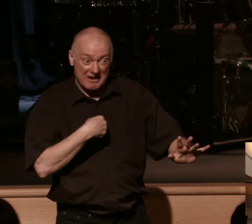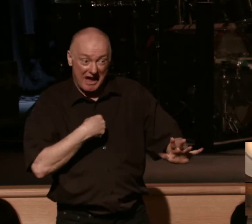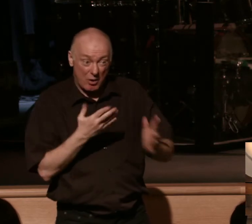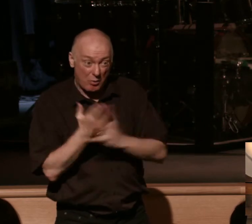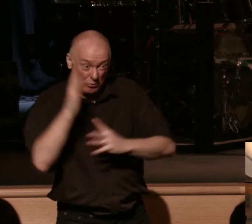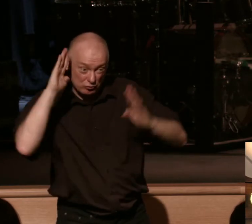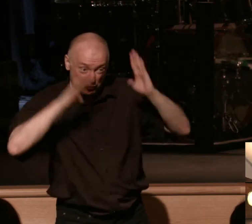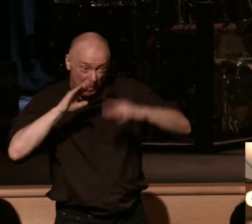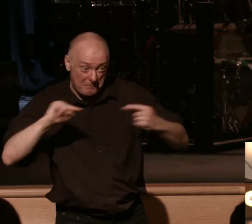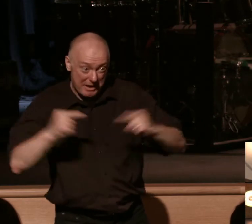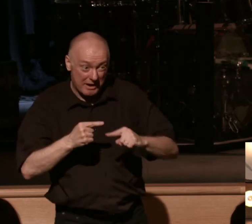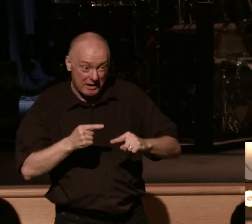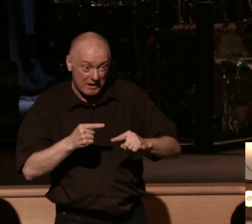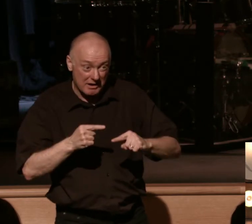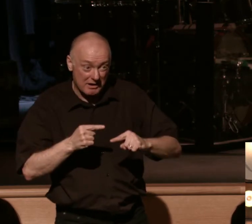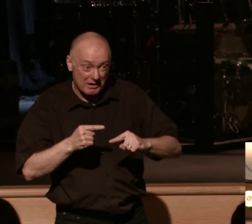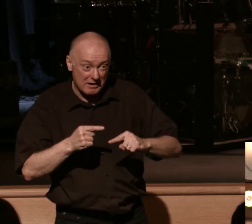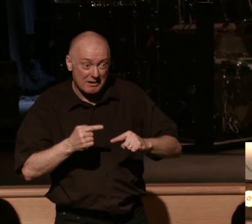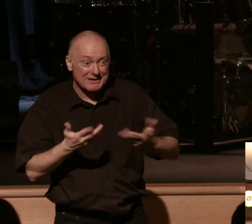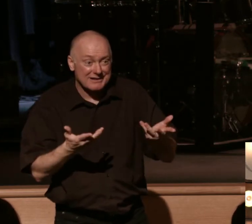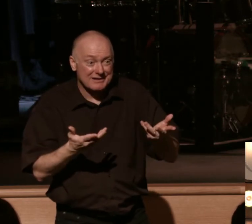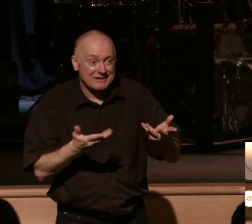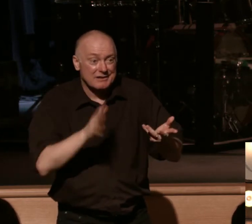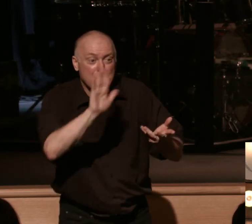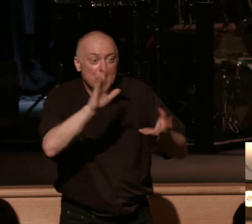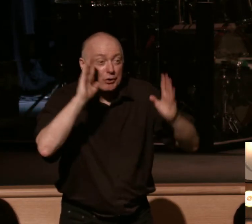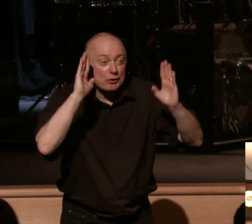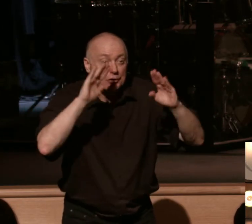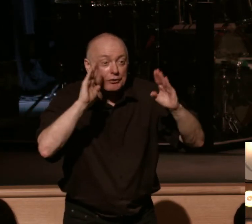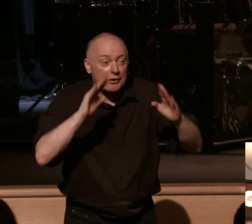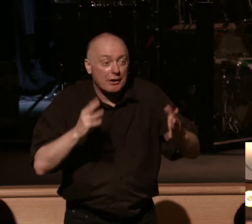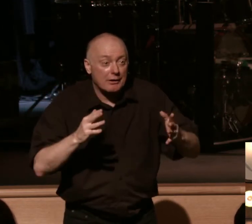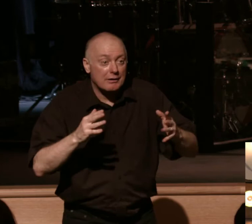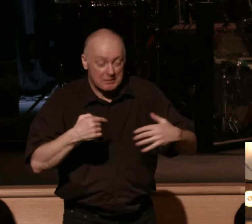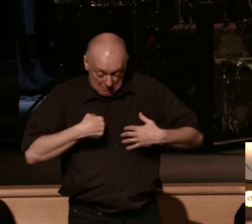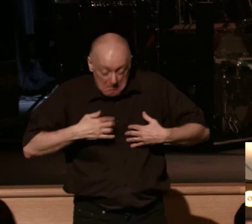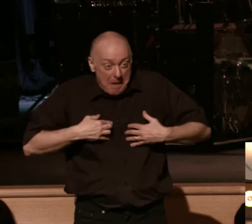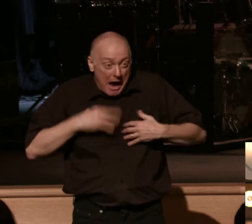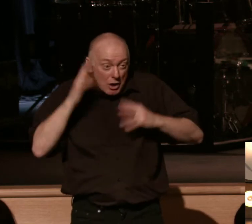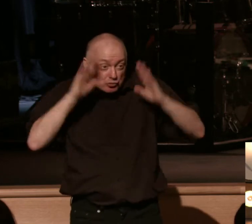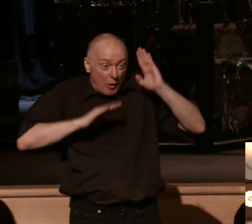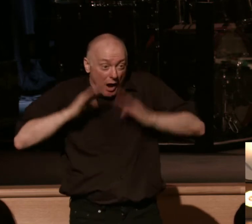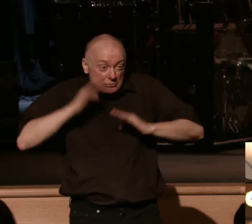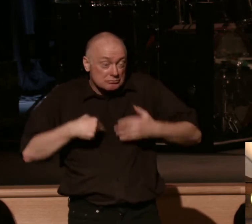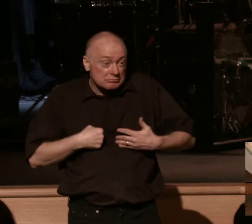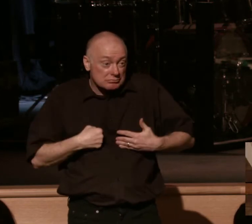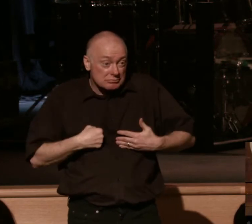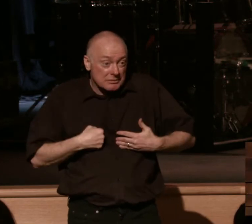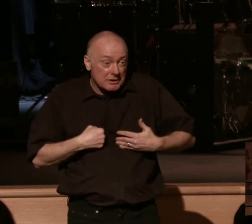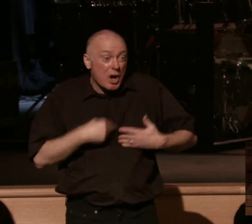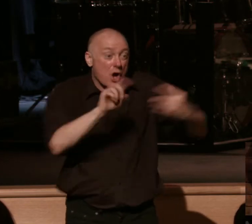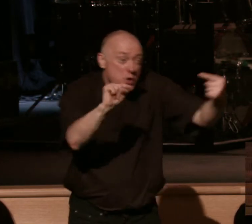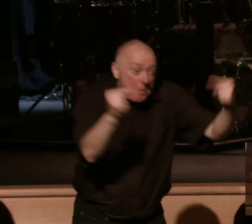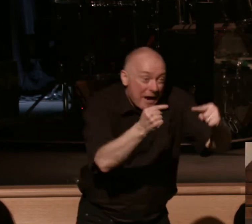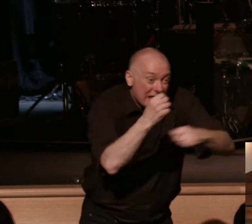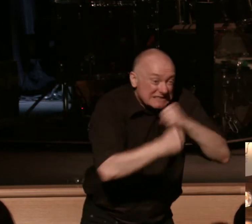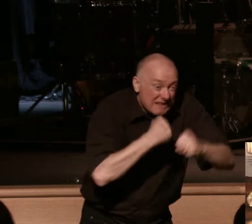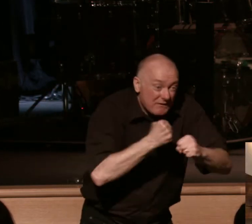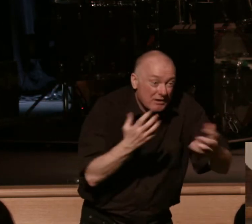and pain. Your trial's slight. My trial's slight. Your pain and suffering, no offense, it's